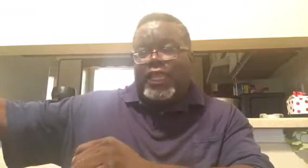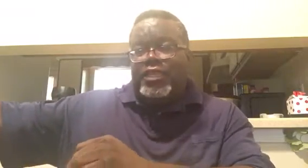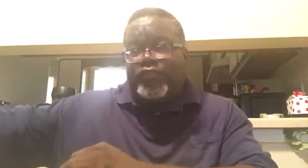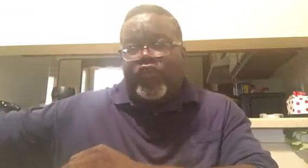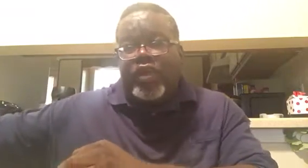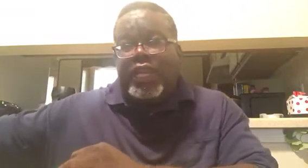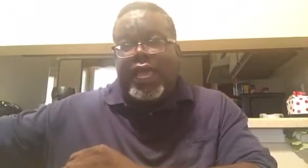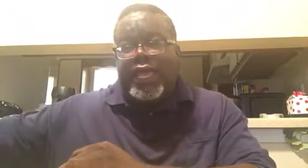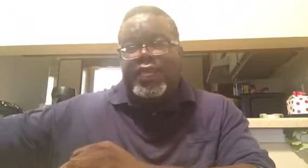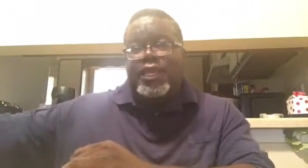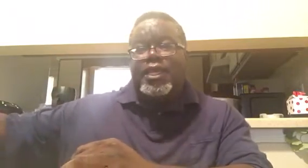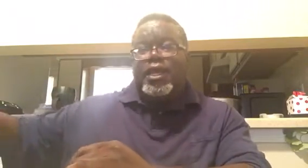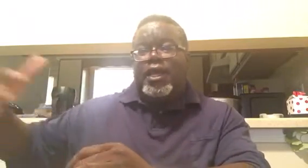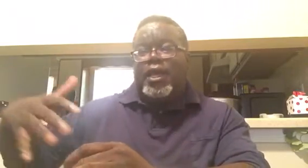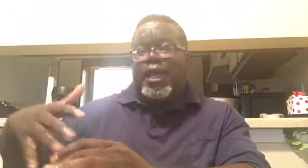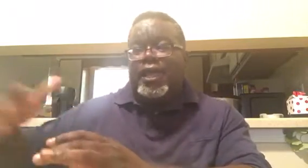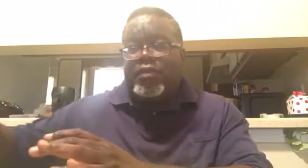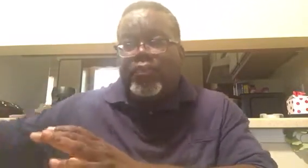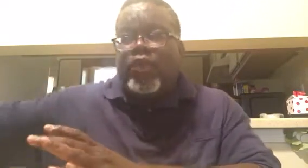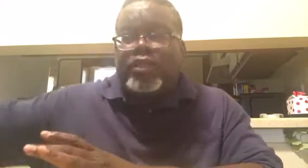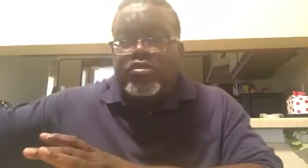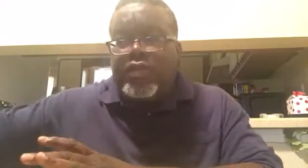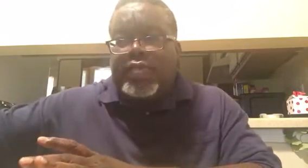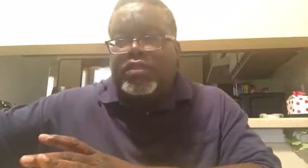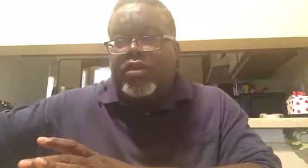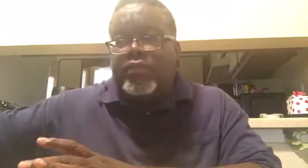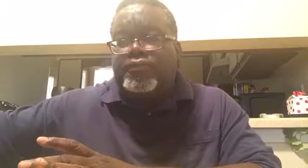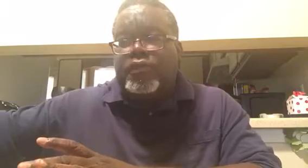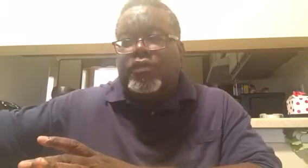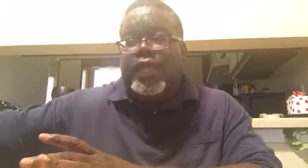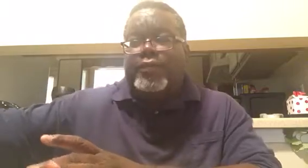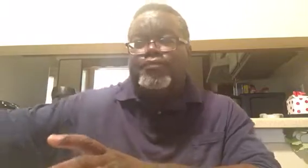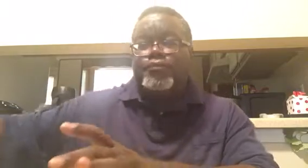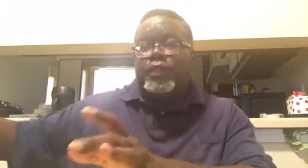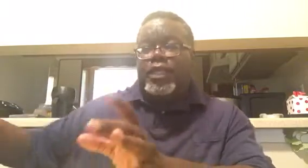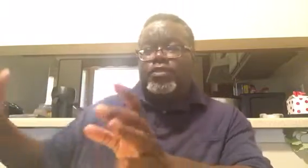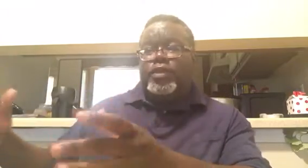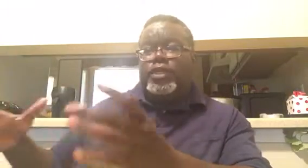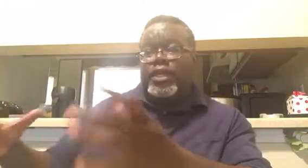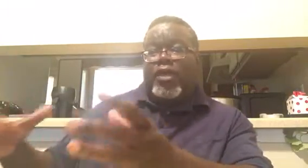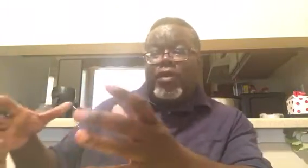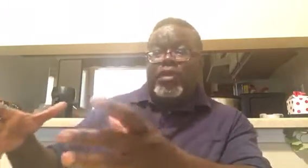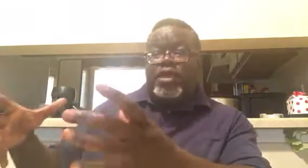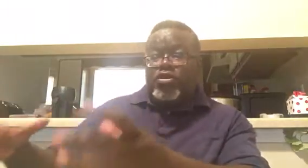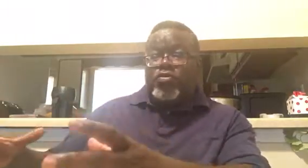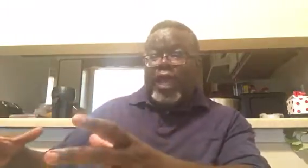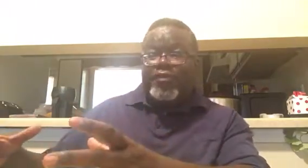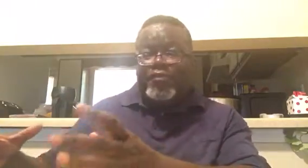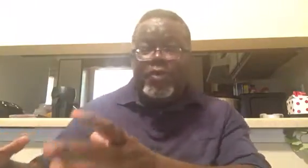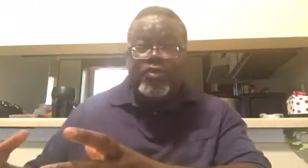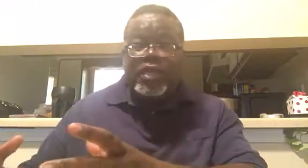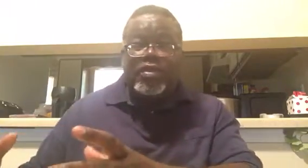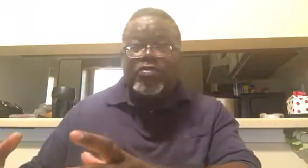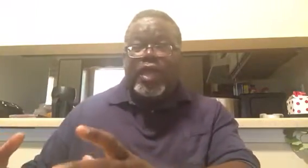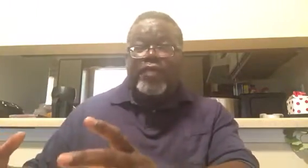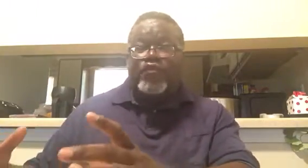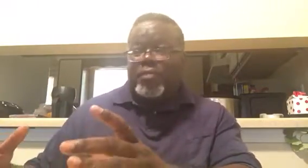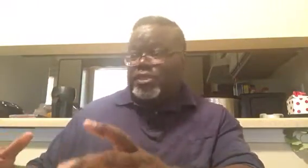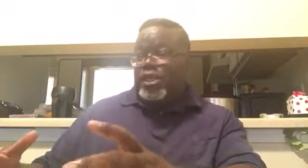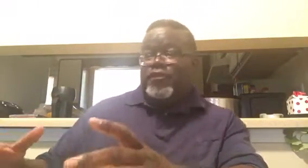the age of 49. Uh, I had to break through that though. Okay. Entering now I'm in a new life, building a new life for myself,